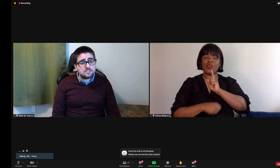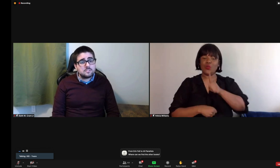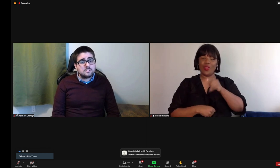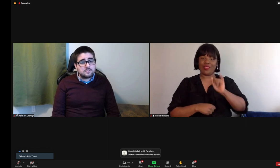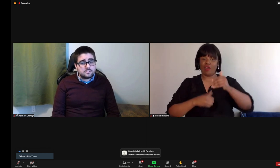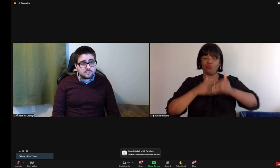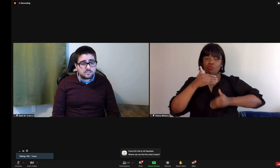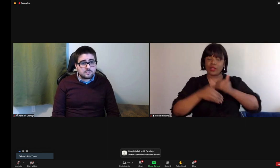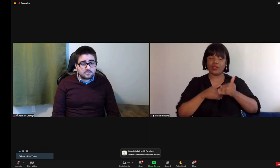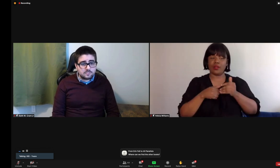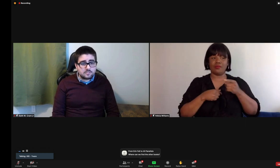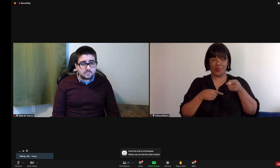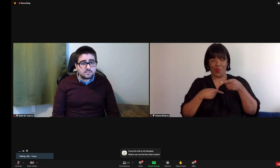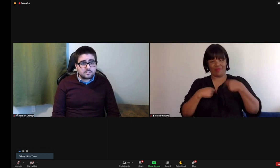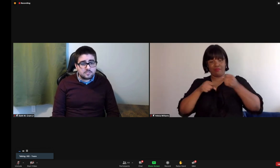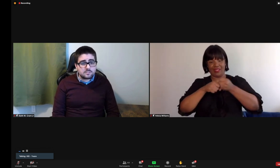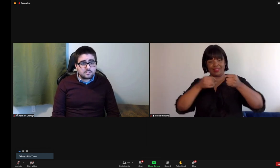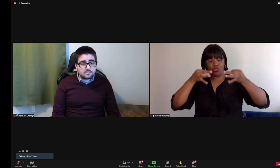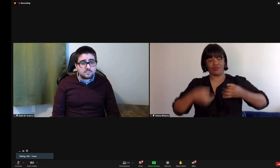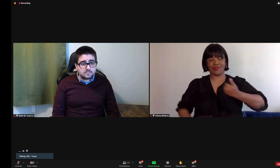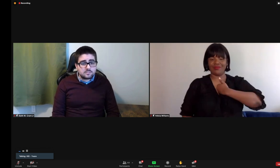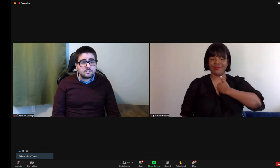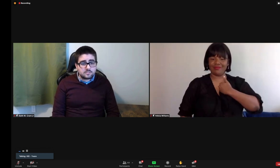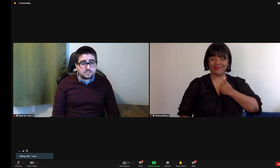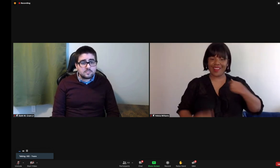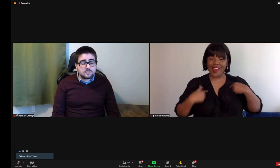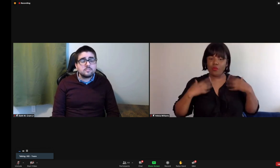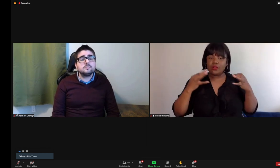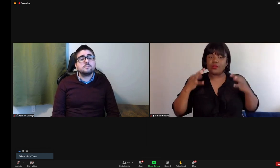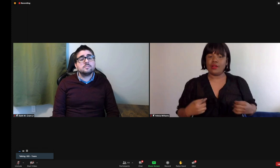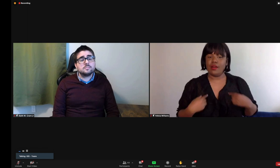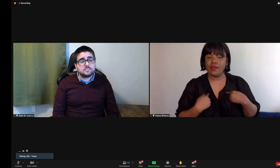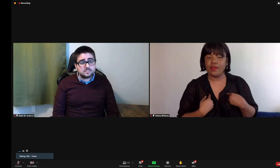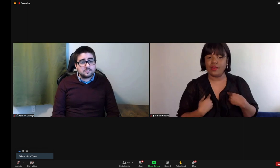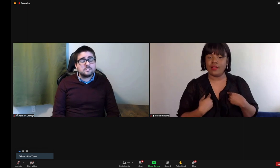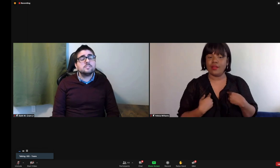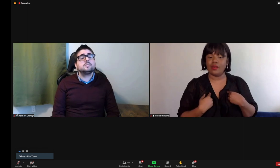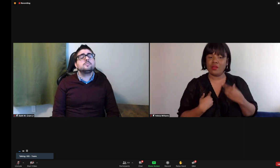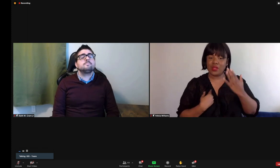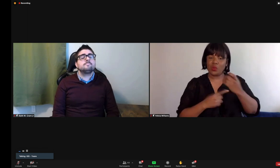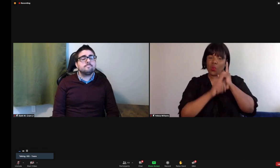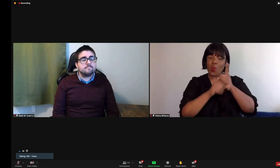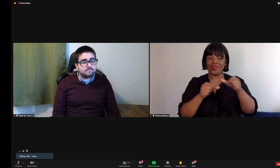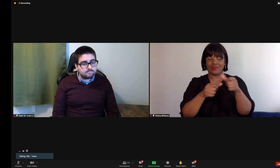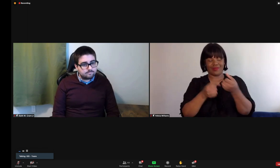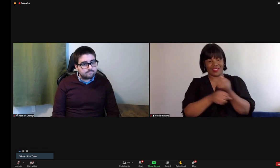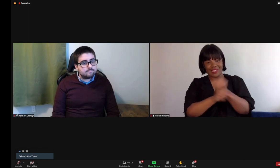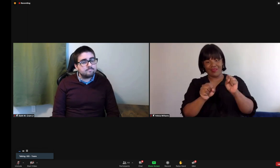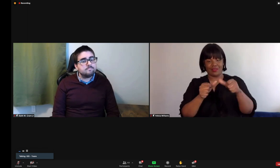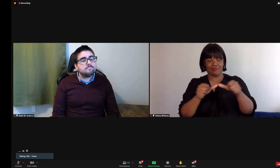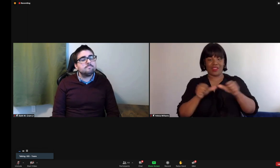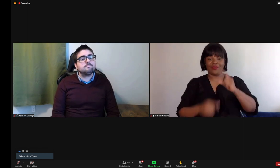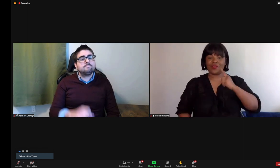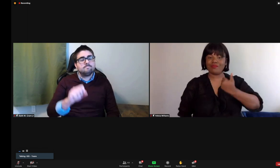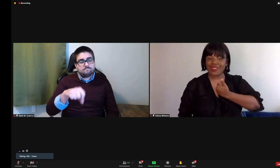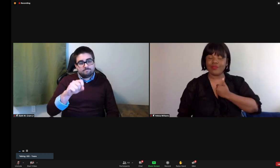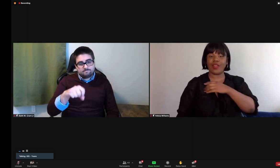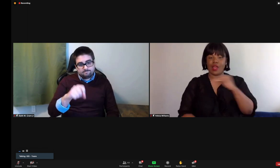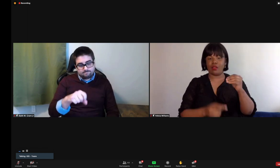also reach out to. So in this process, it's key, you know, knowing when to make certain decisions and, you know,